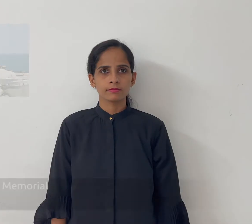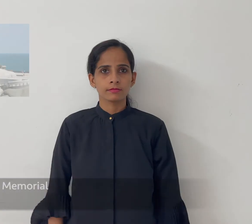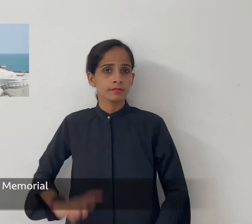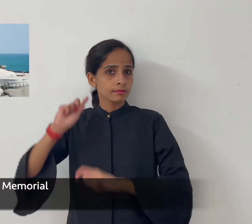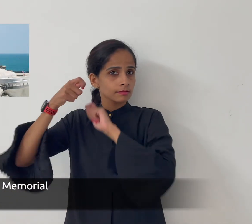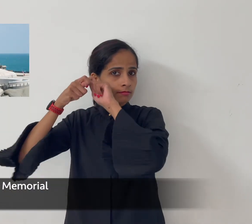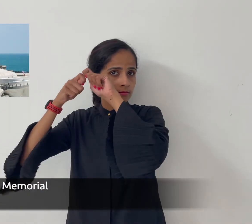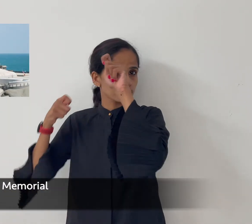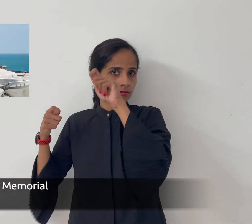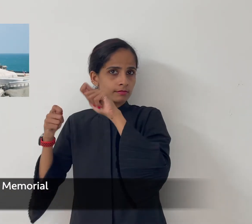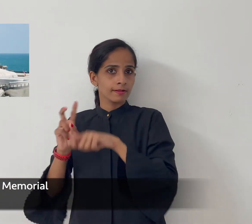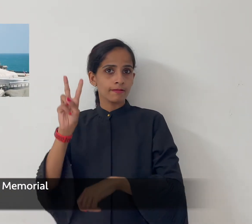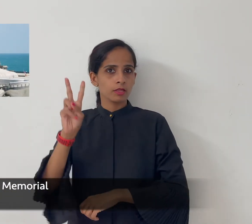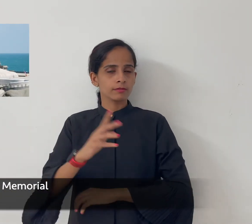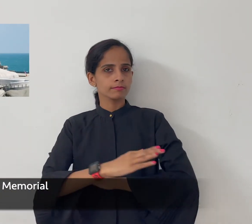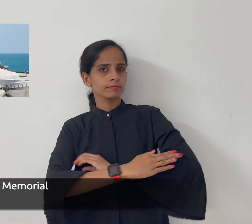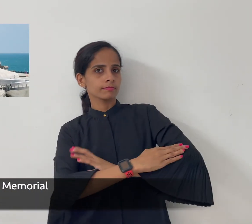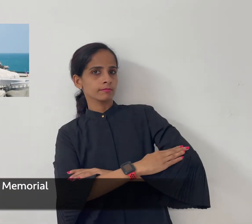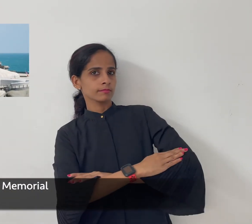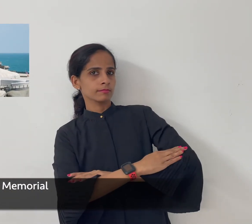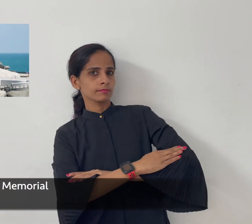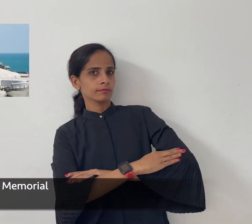vivekananda rock memorial